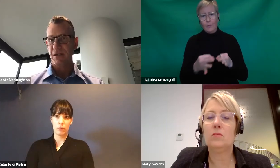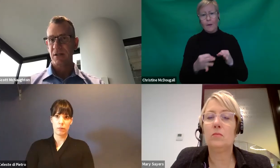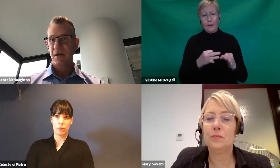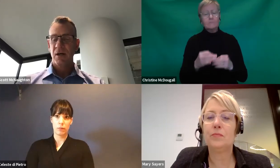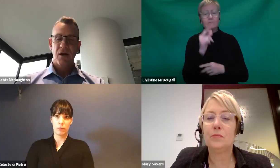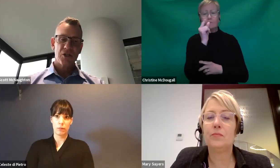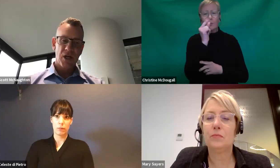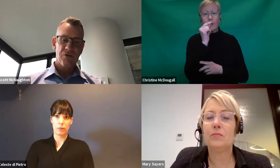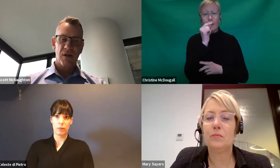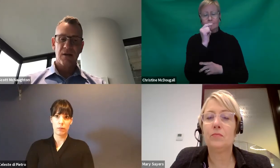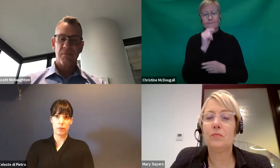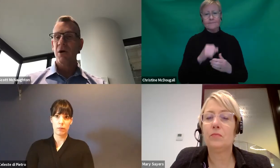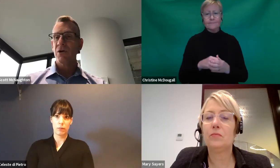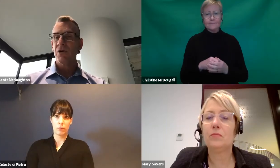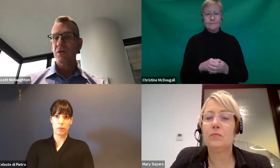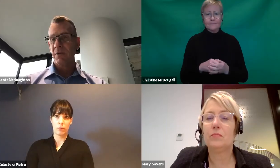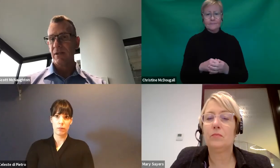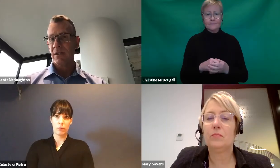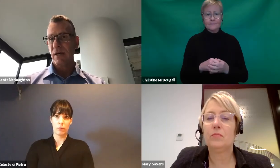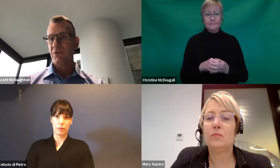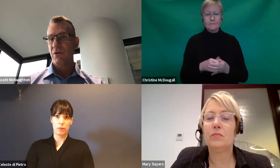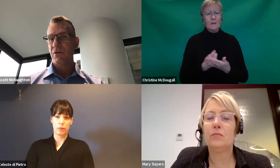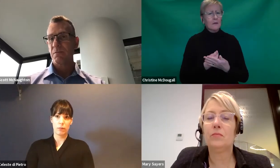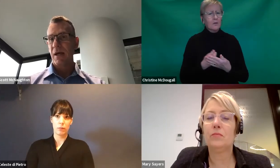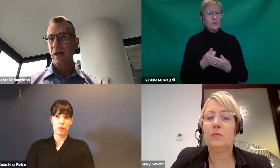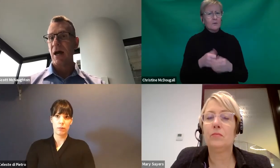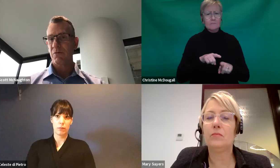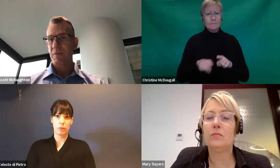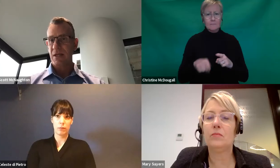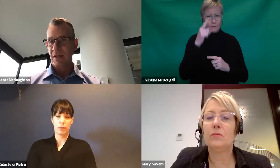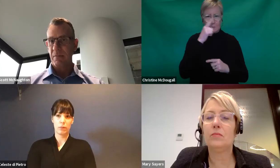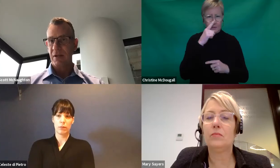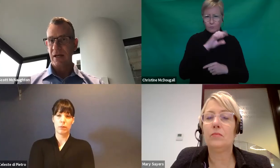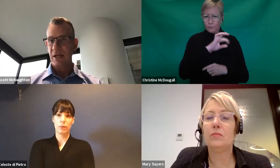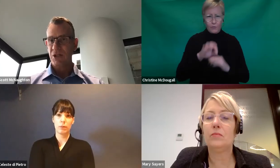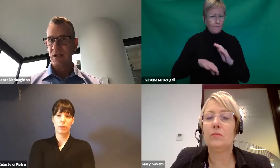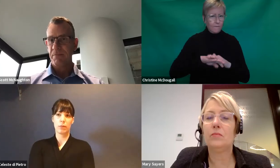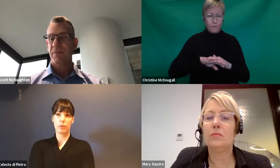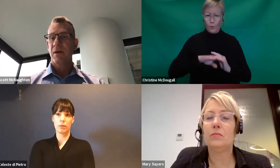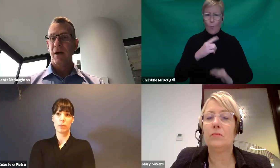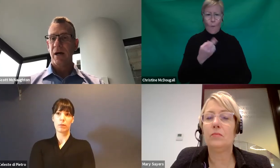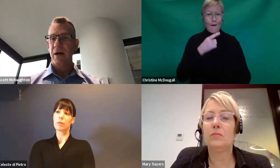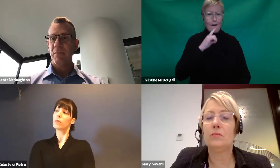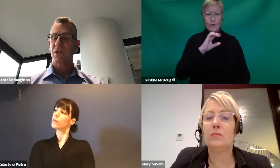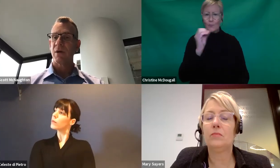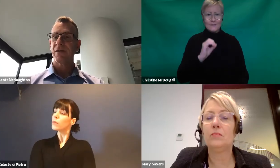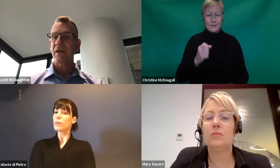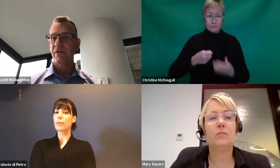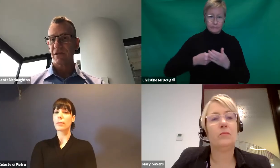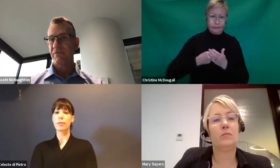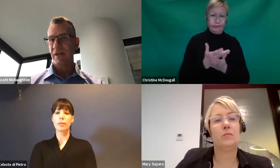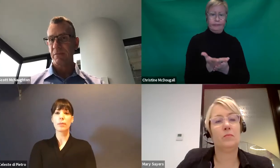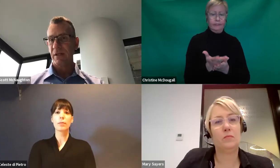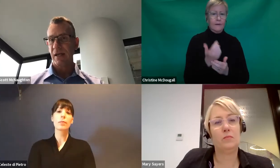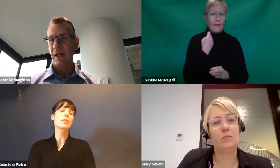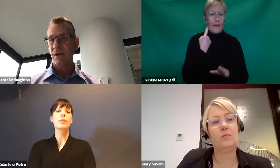the budgets. Generally, most people in the scheme don't spend 100% of their plan each year. So we think